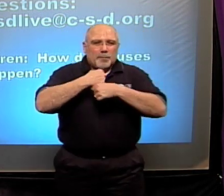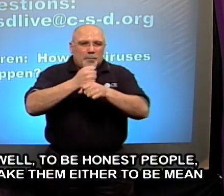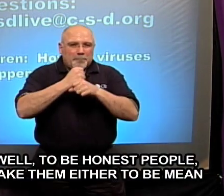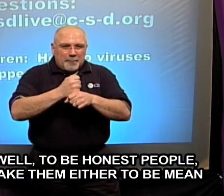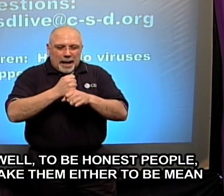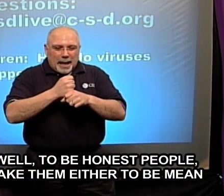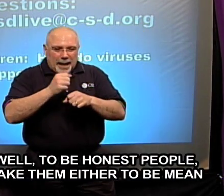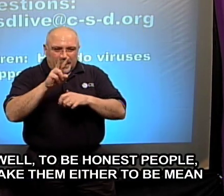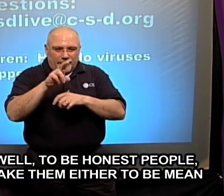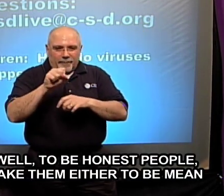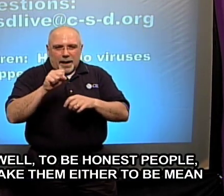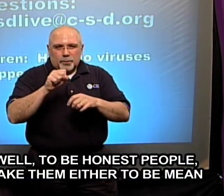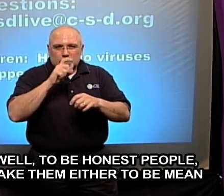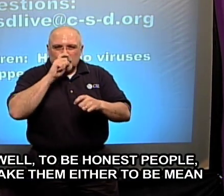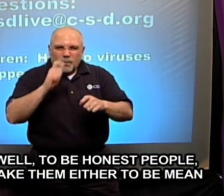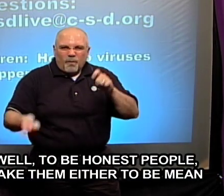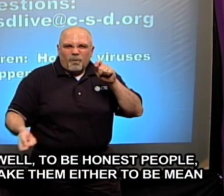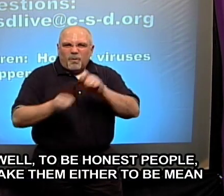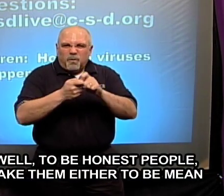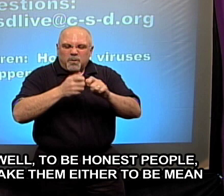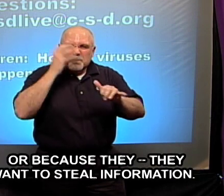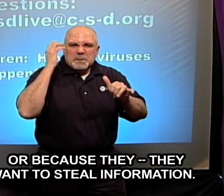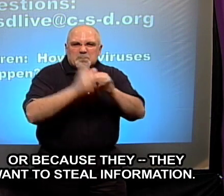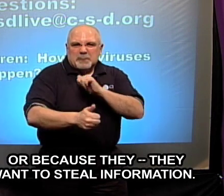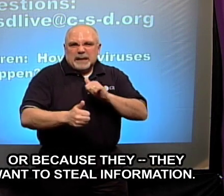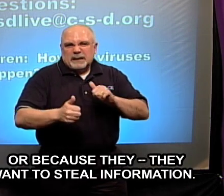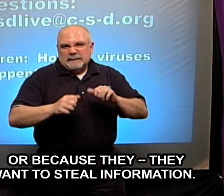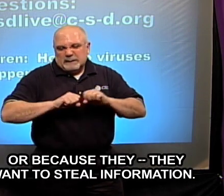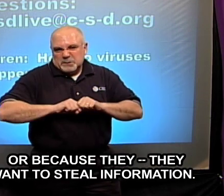well to be honest people make them either to be mean or because they